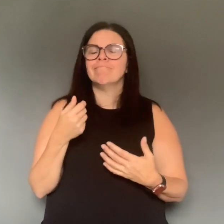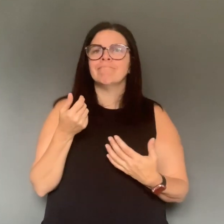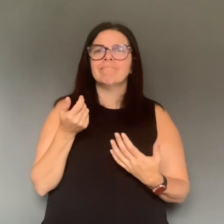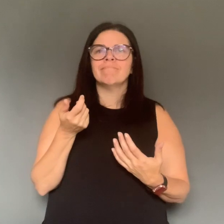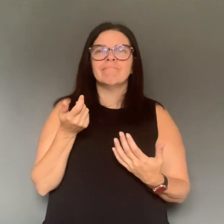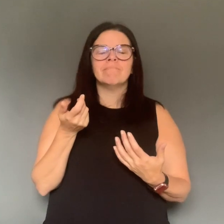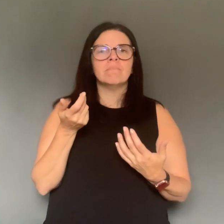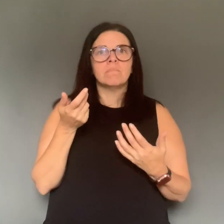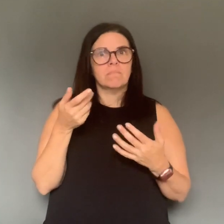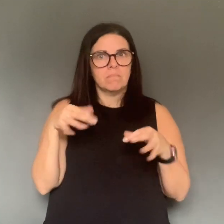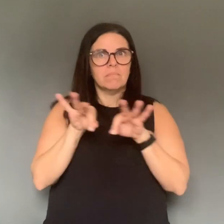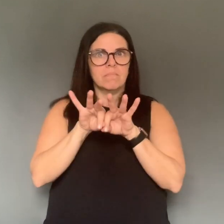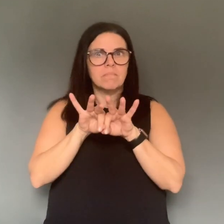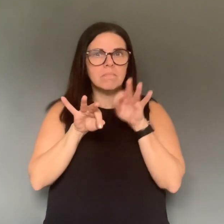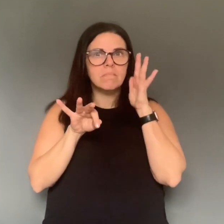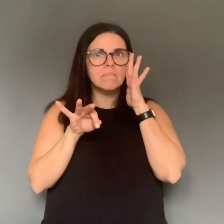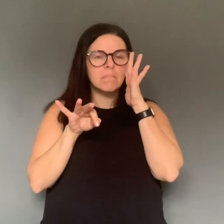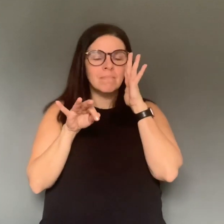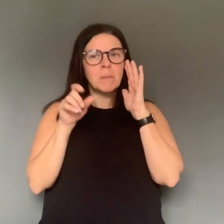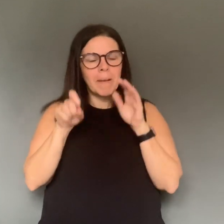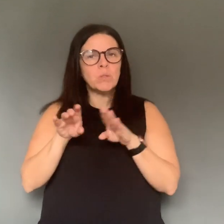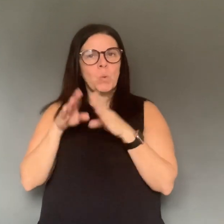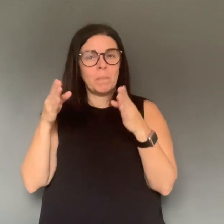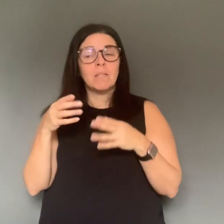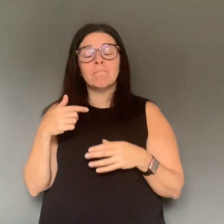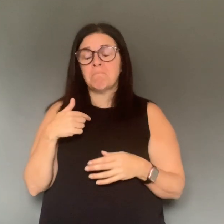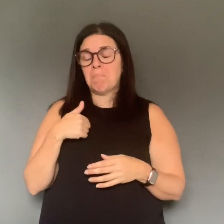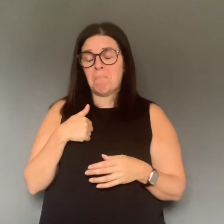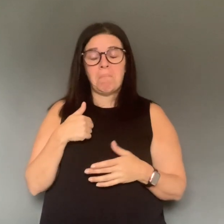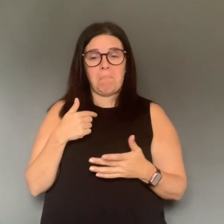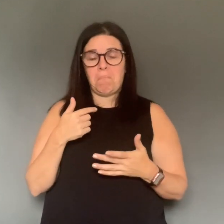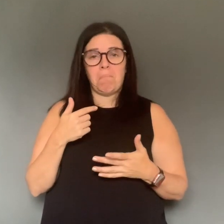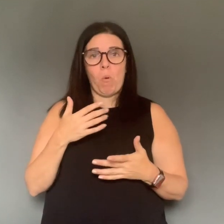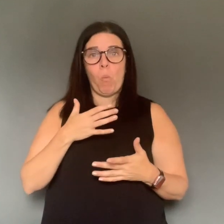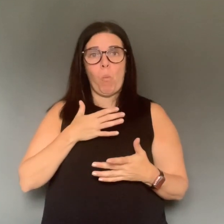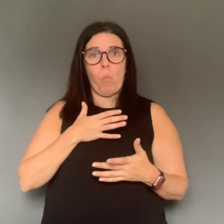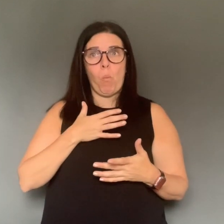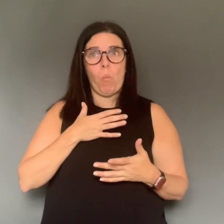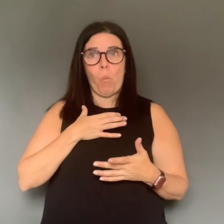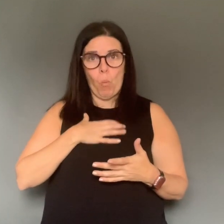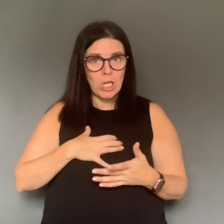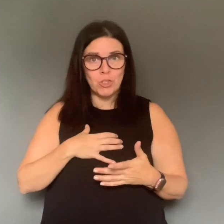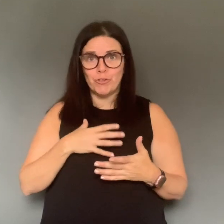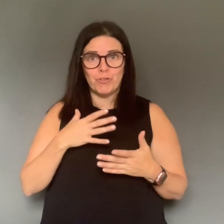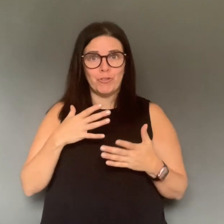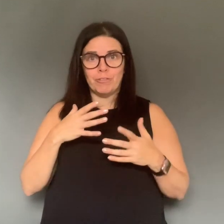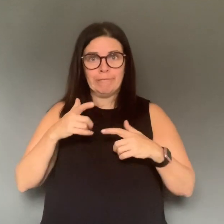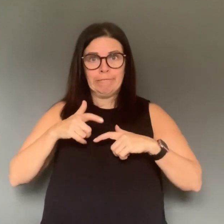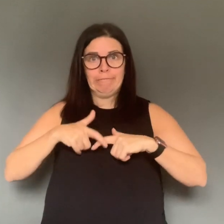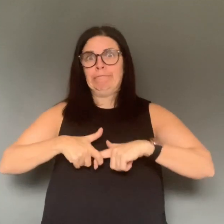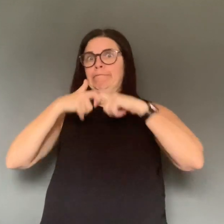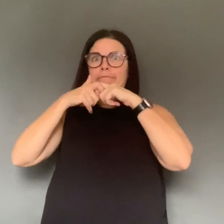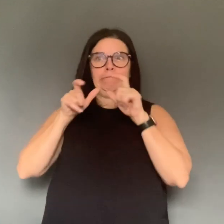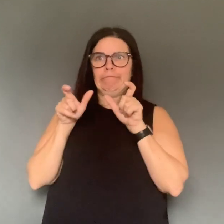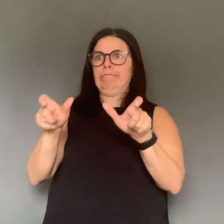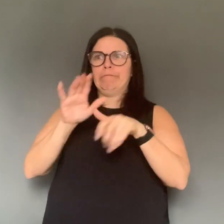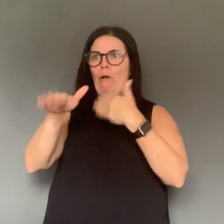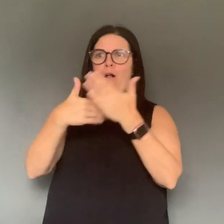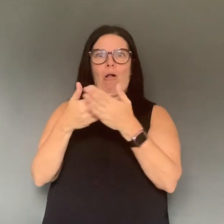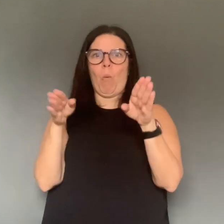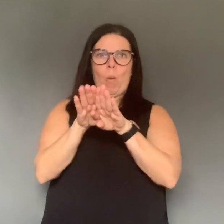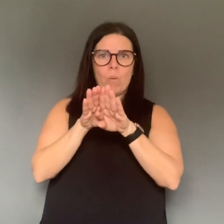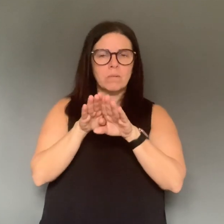water needs to come to our tap. So all those things are essential. And as much as we like to see strong measures,